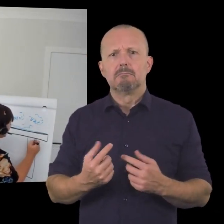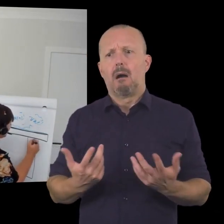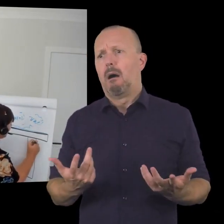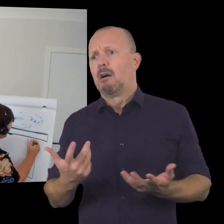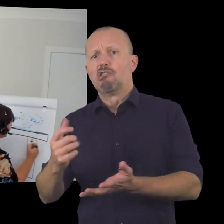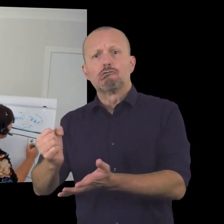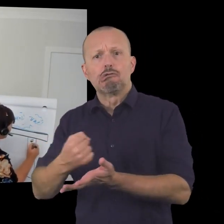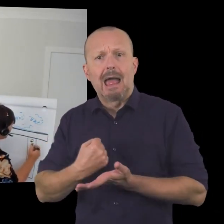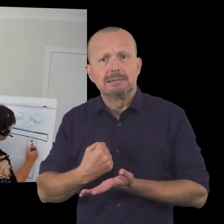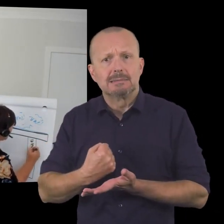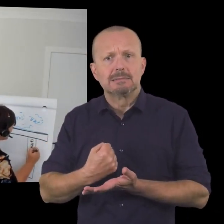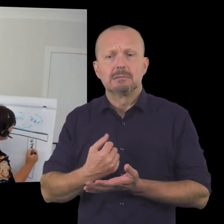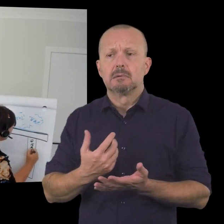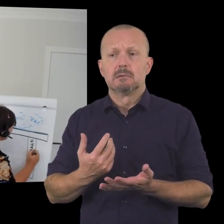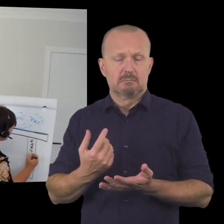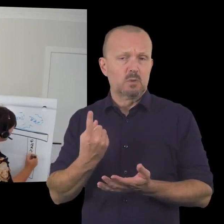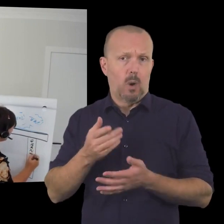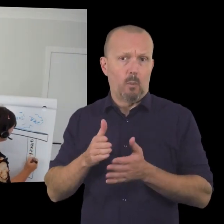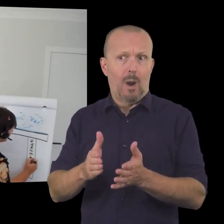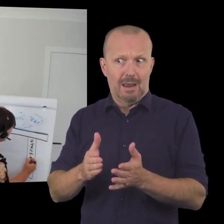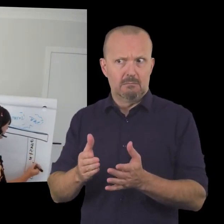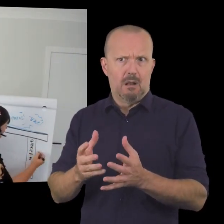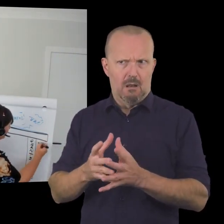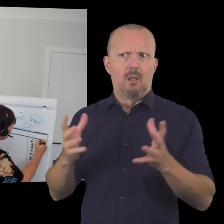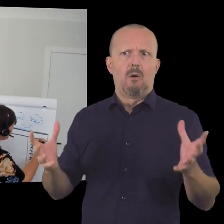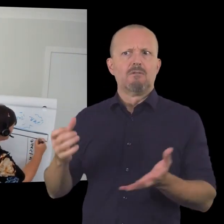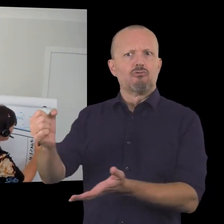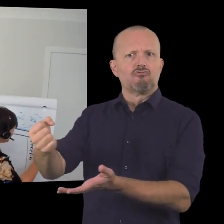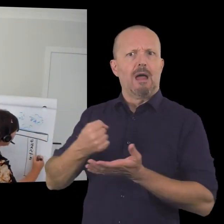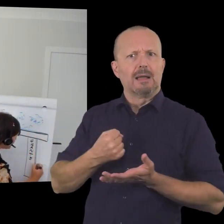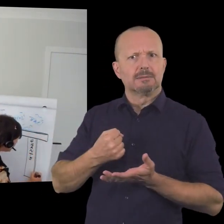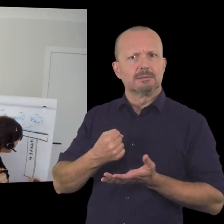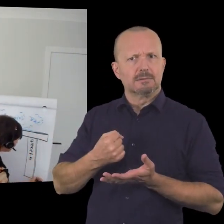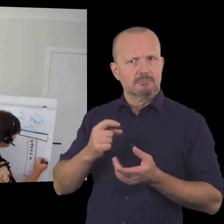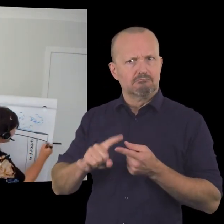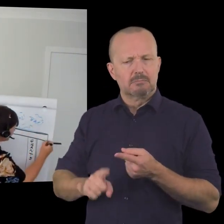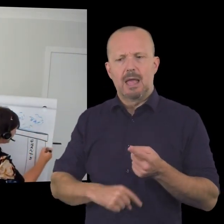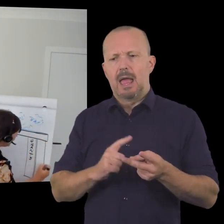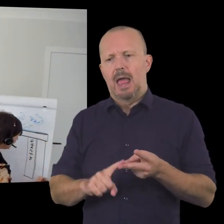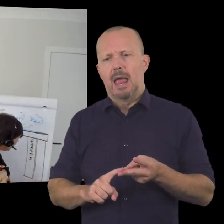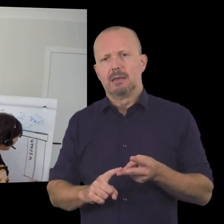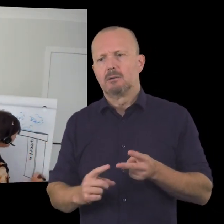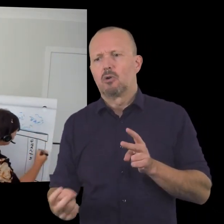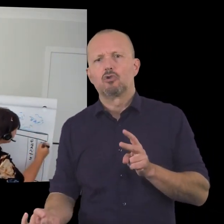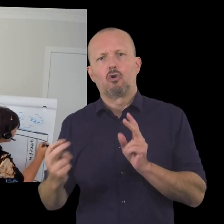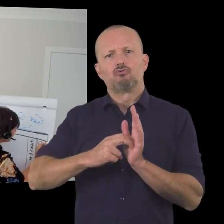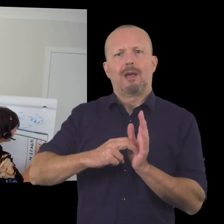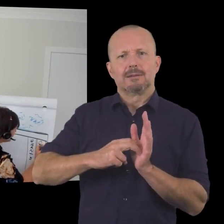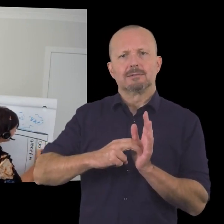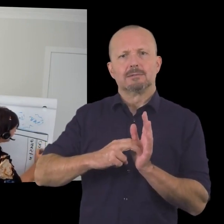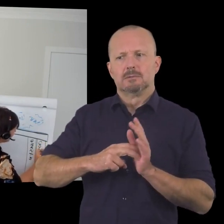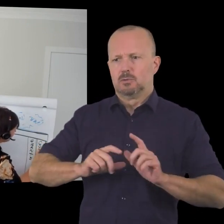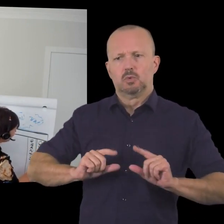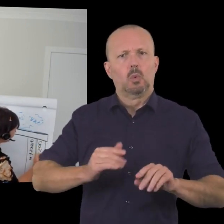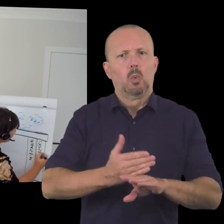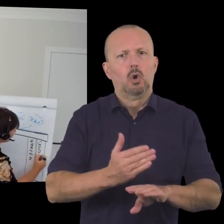grants is one of the prominent income streams i get and contracts